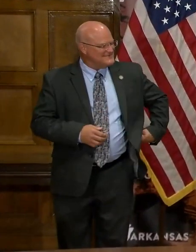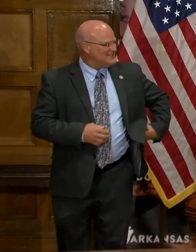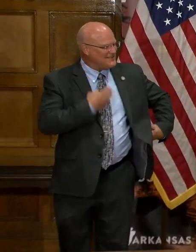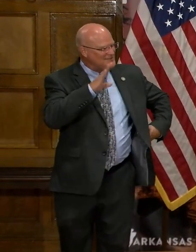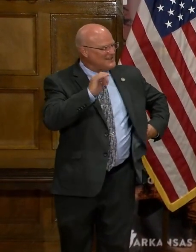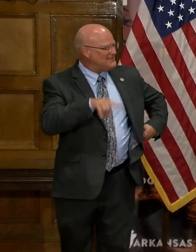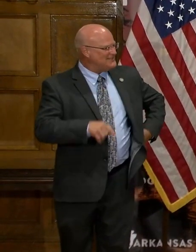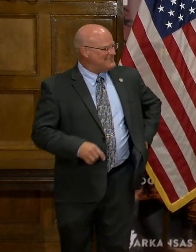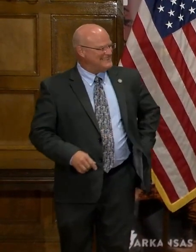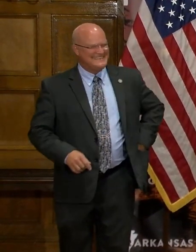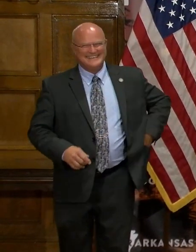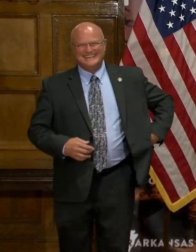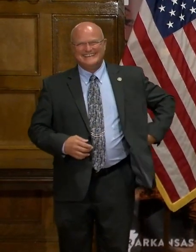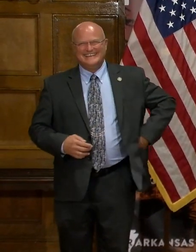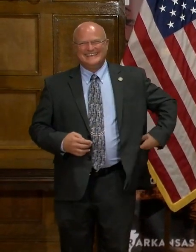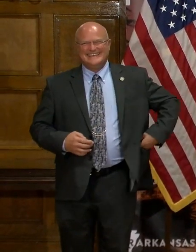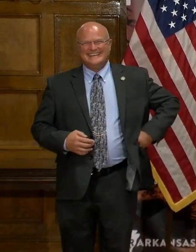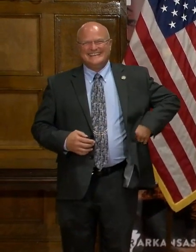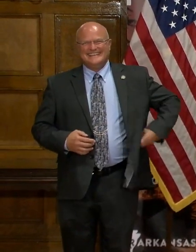Hello Eddie. Good afternoon.